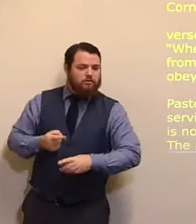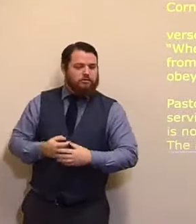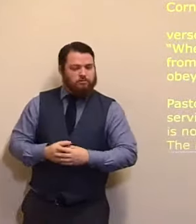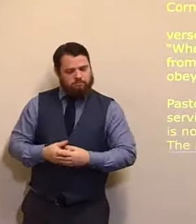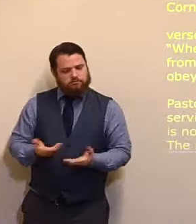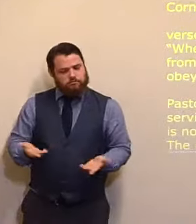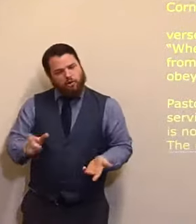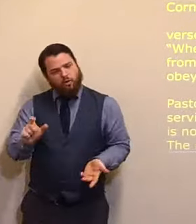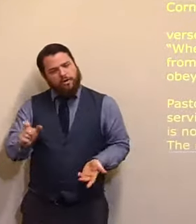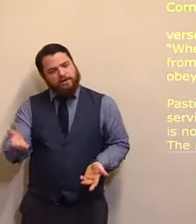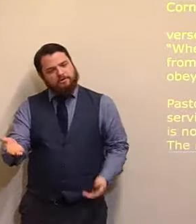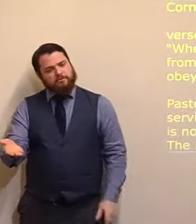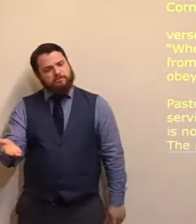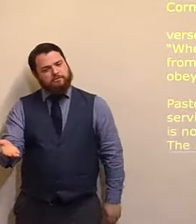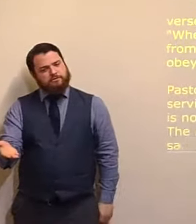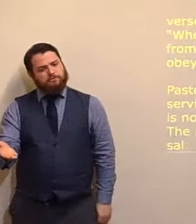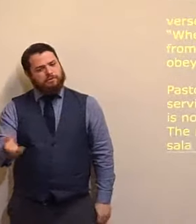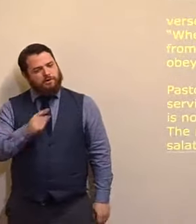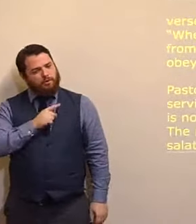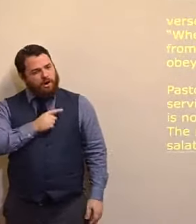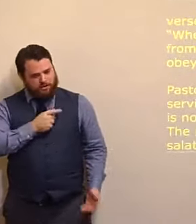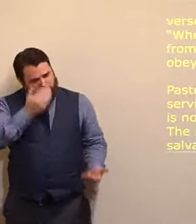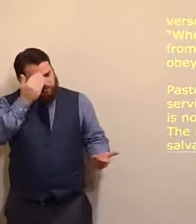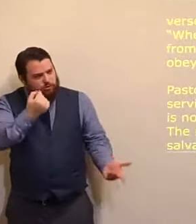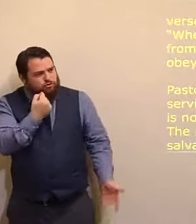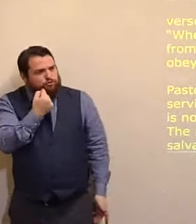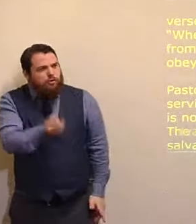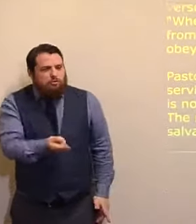Because nobody knows, what is coming. Nobody knows.